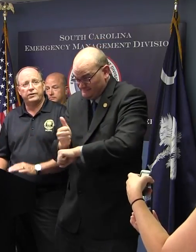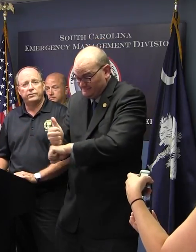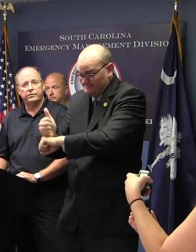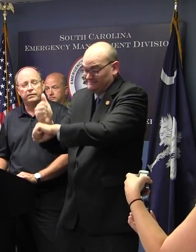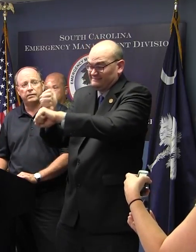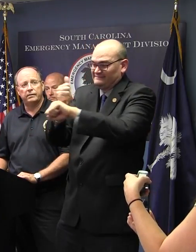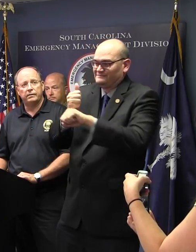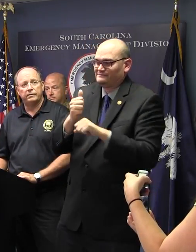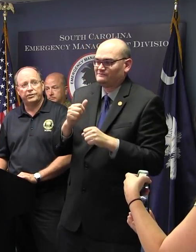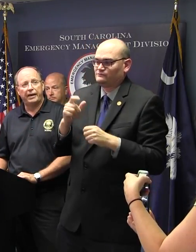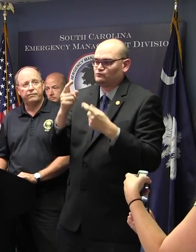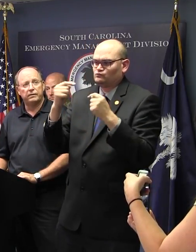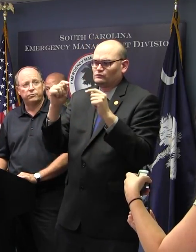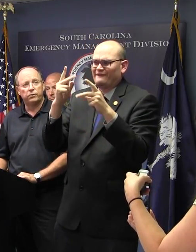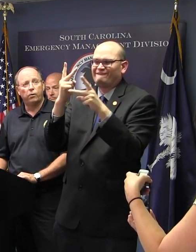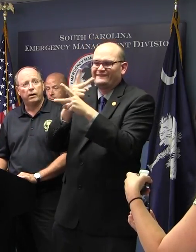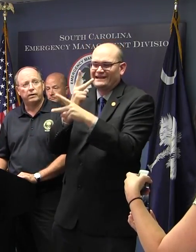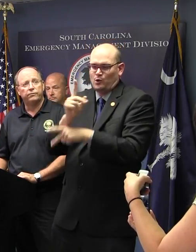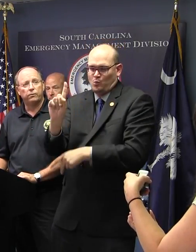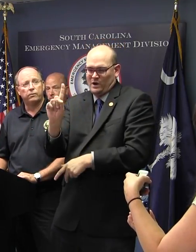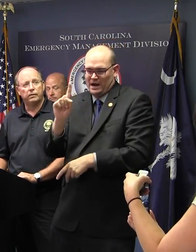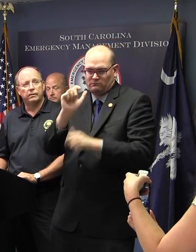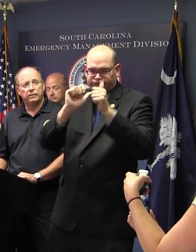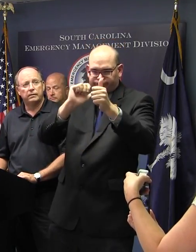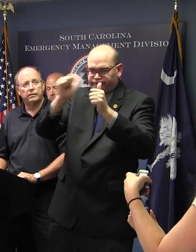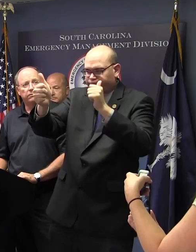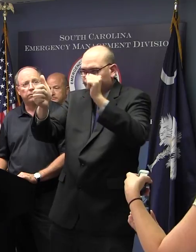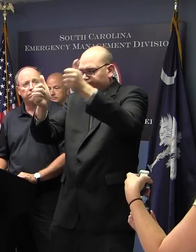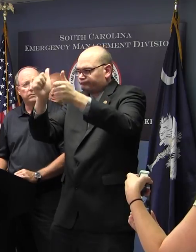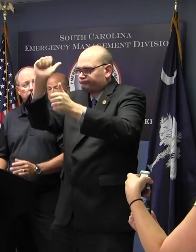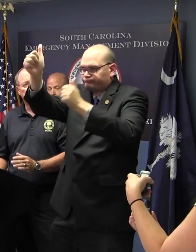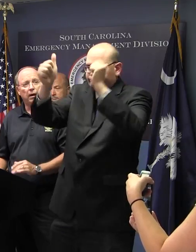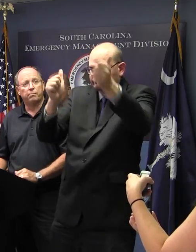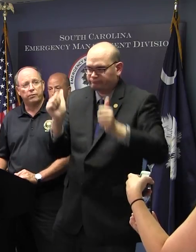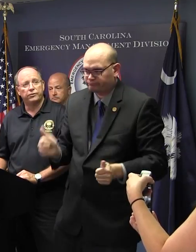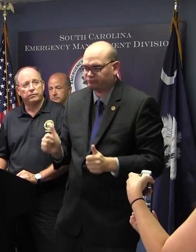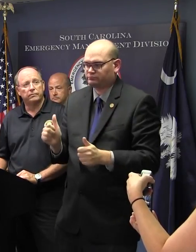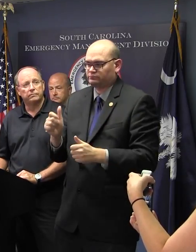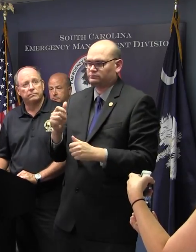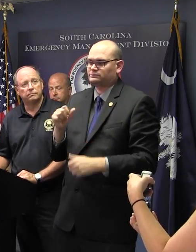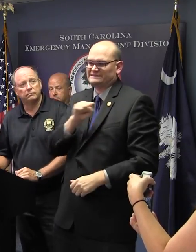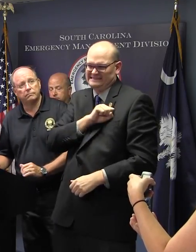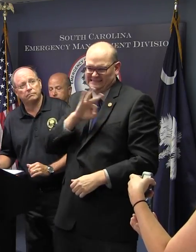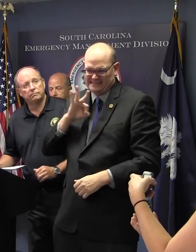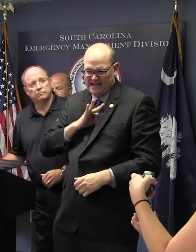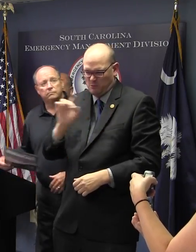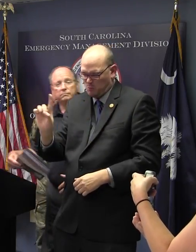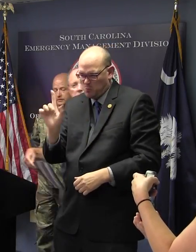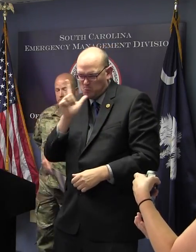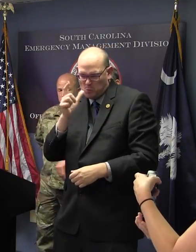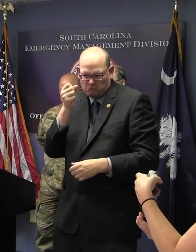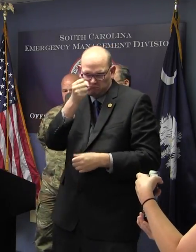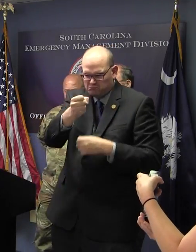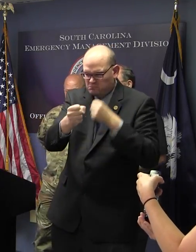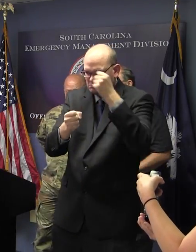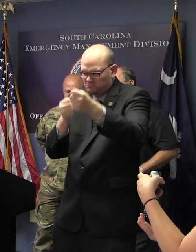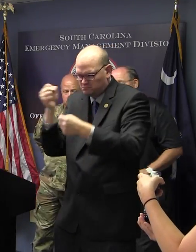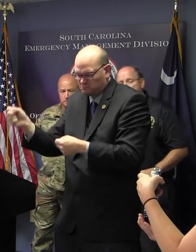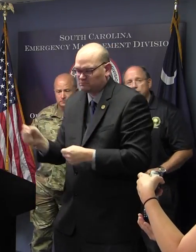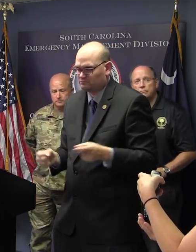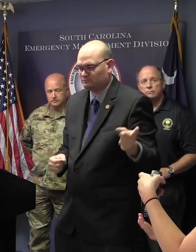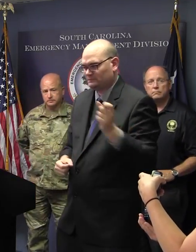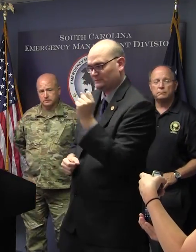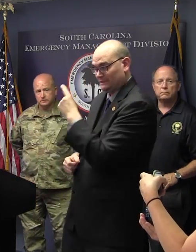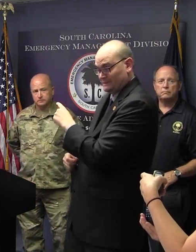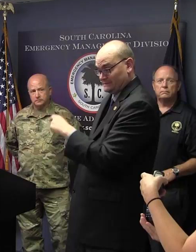those locations and the staffing that's required for, you know, operational. And the National Guard played